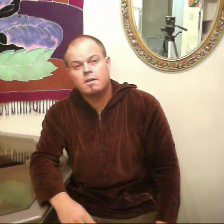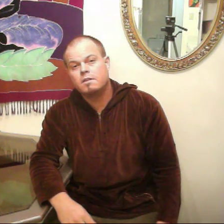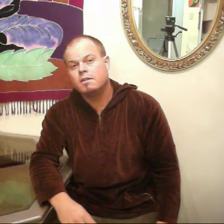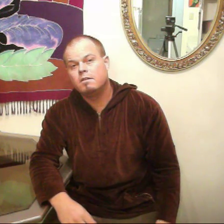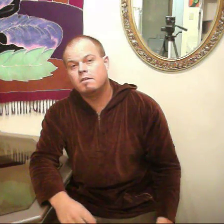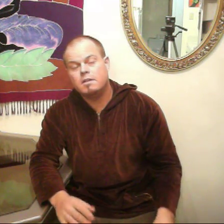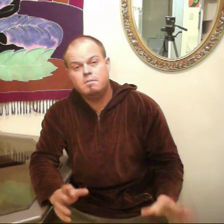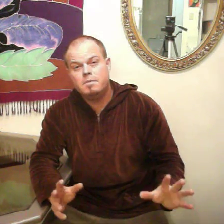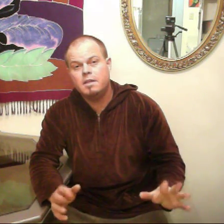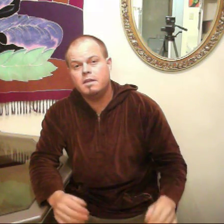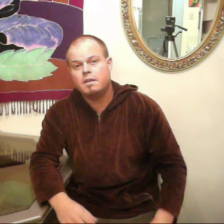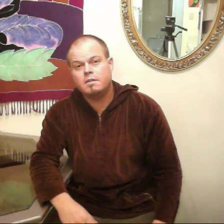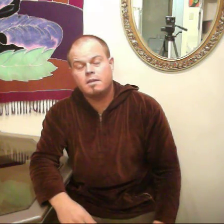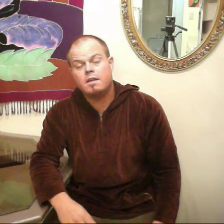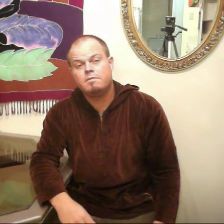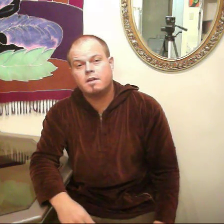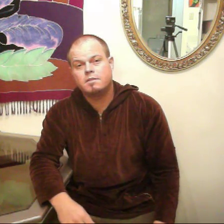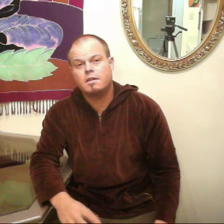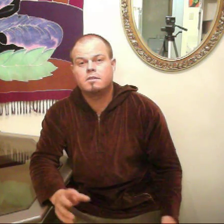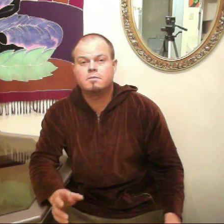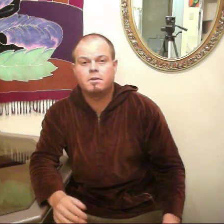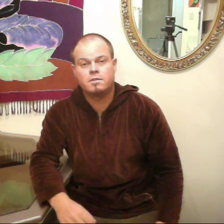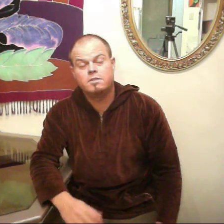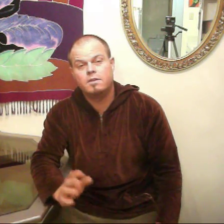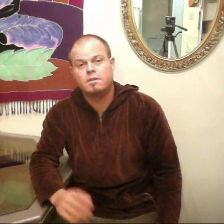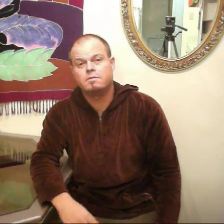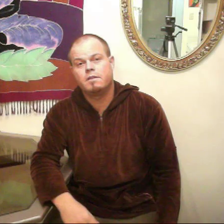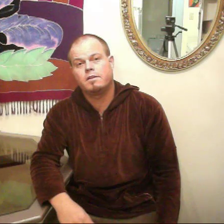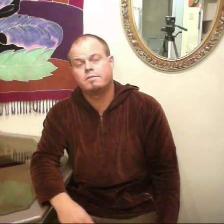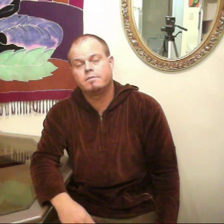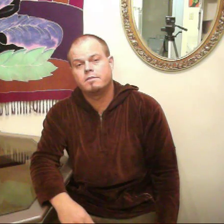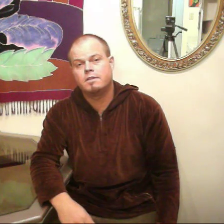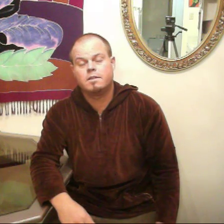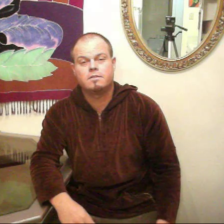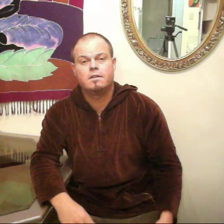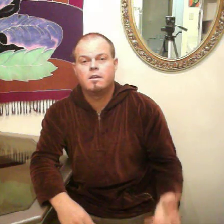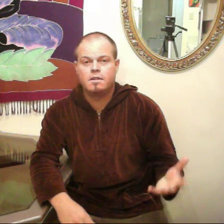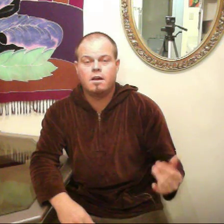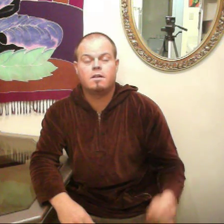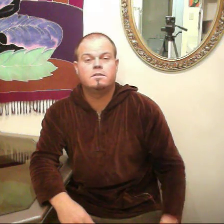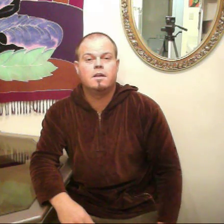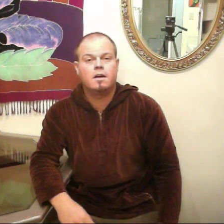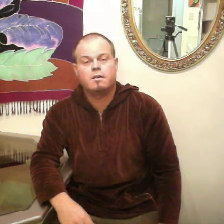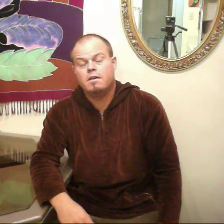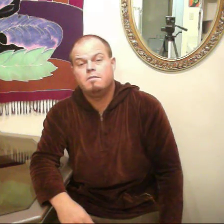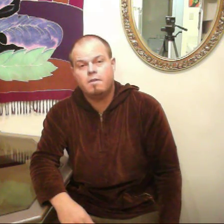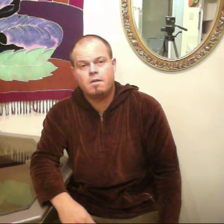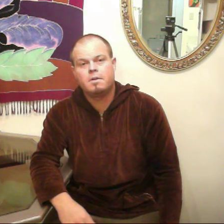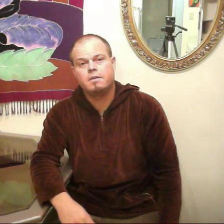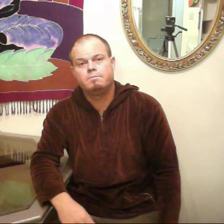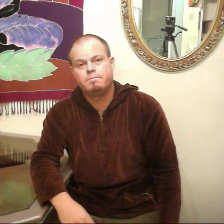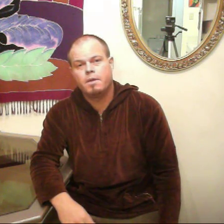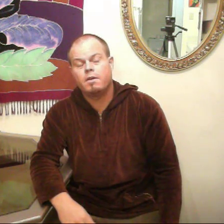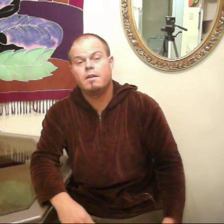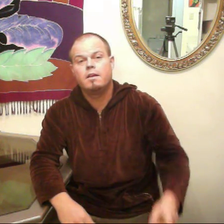little immediate side effects that you experience during the flush, such as nausea and vomiting. All right,